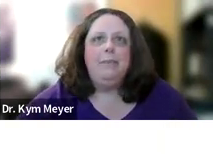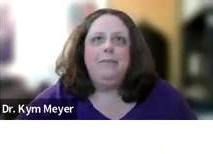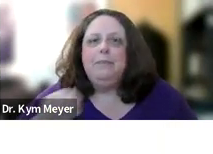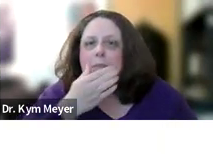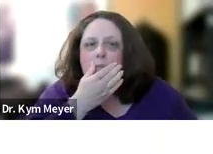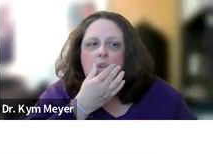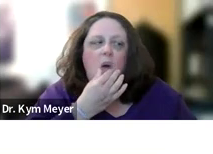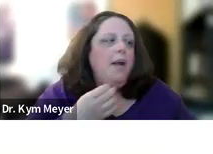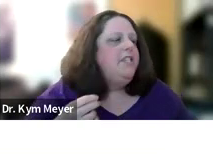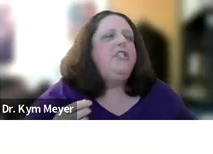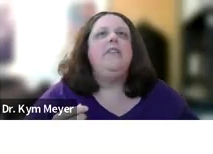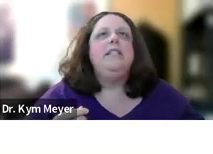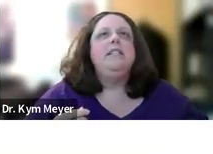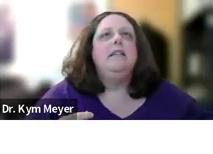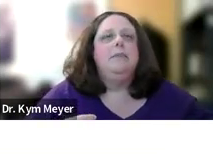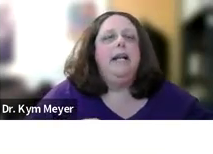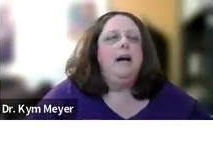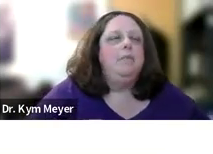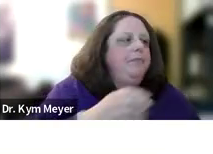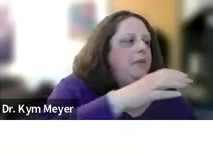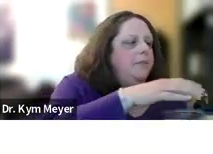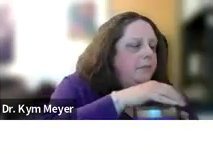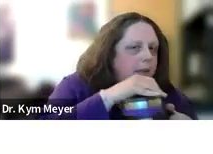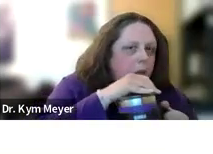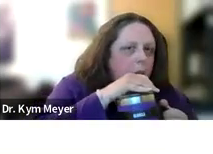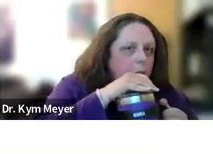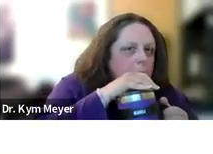Okay. I wanted to share this a little bit. Um,